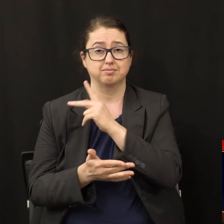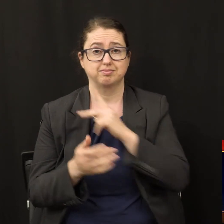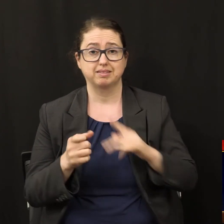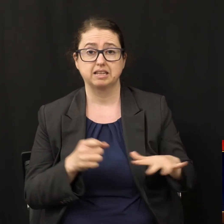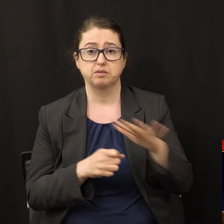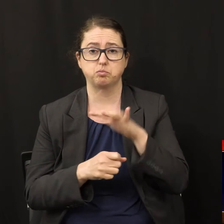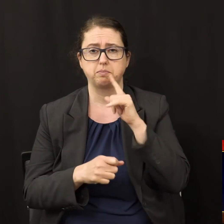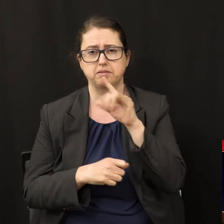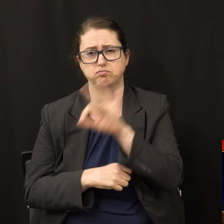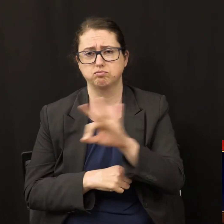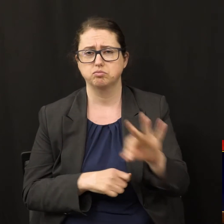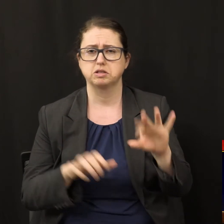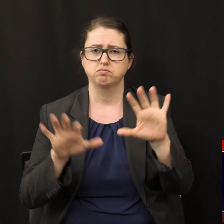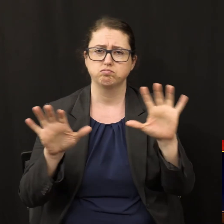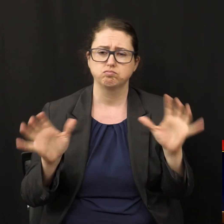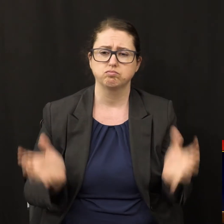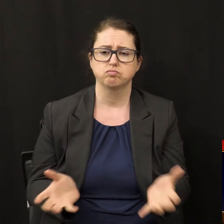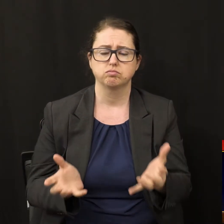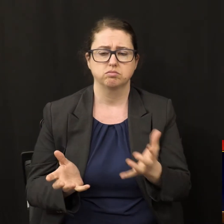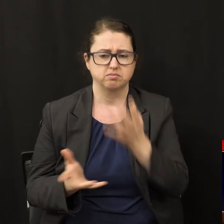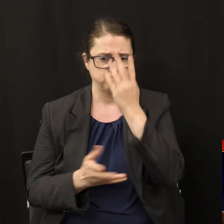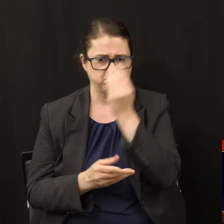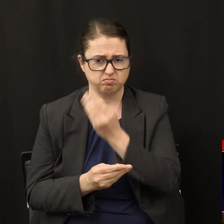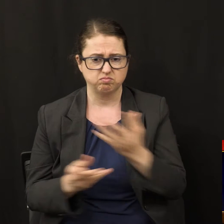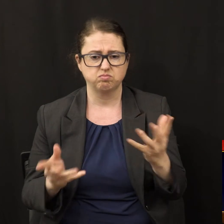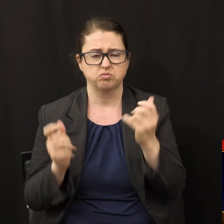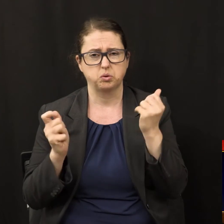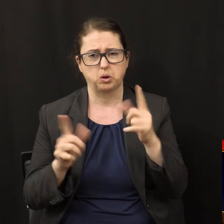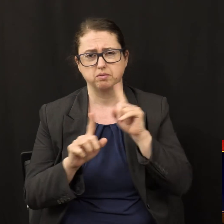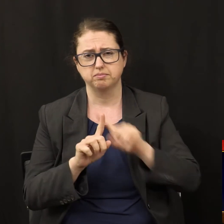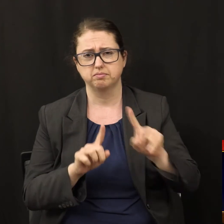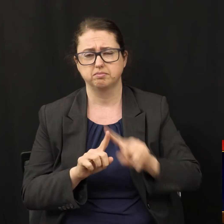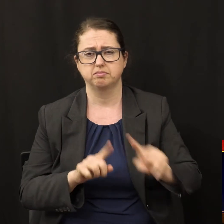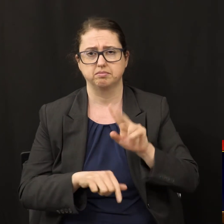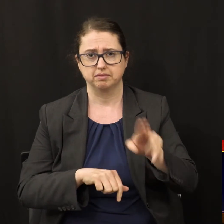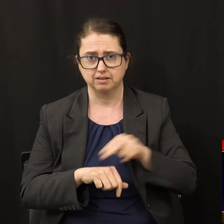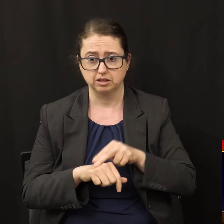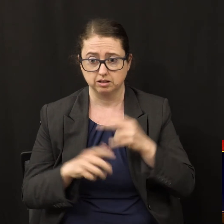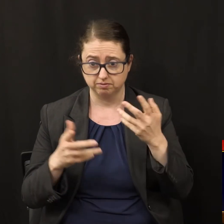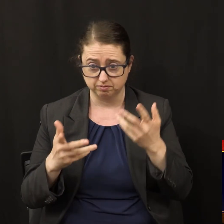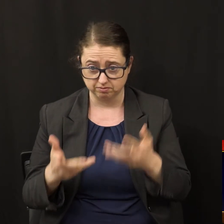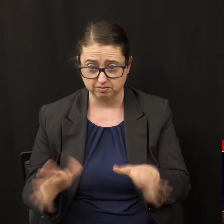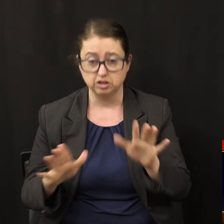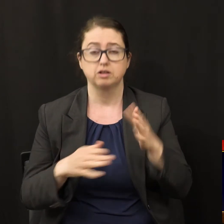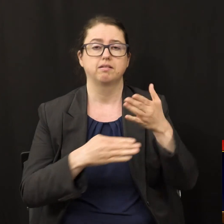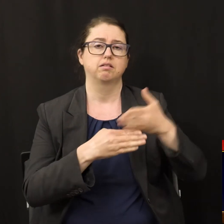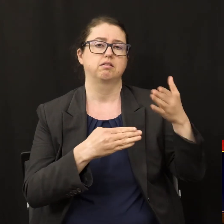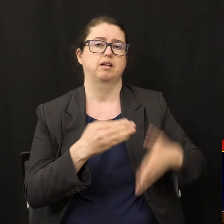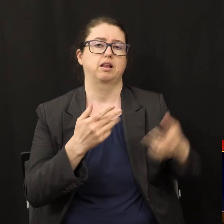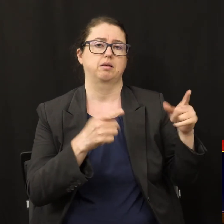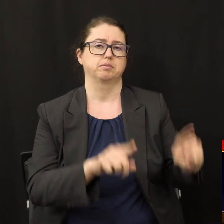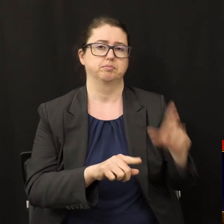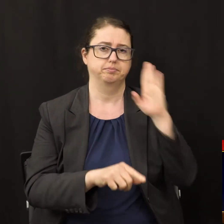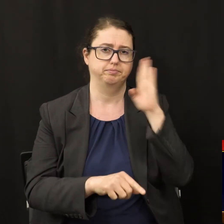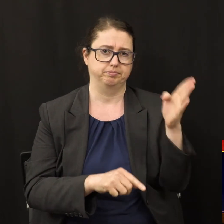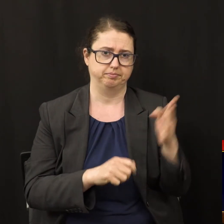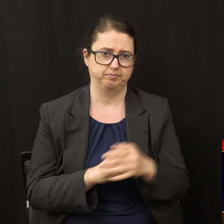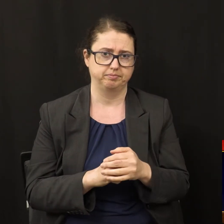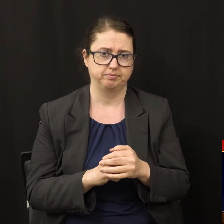As a witness to all the nations. And then the end will come. The gospel of Mark